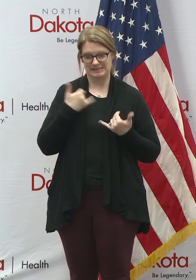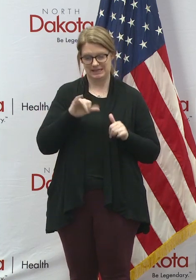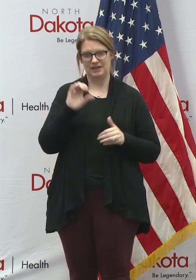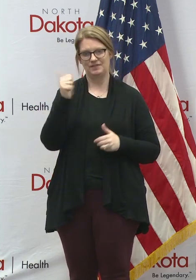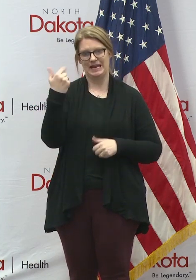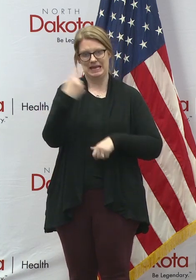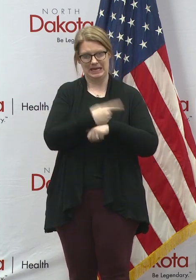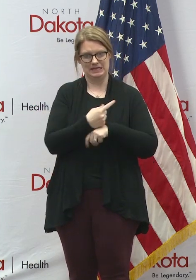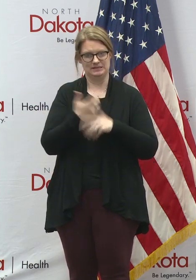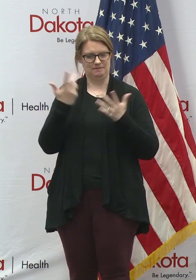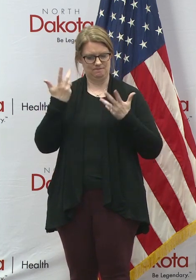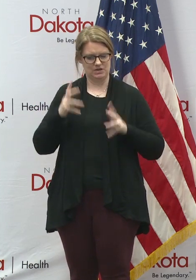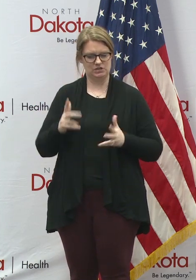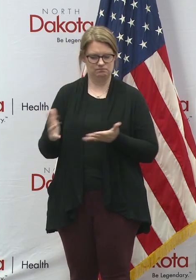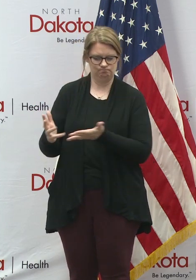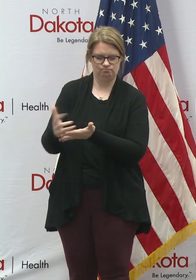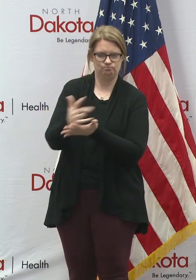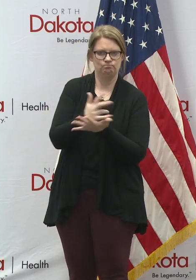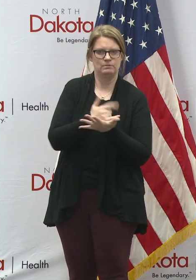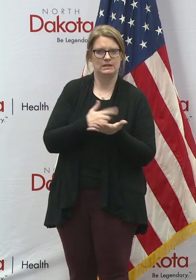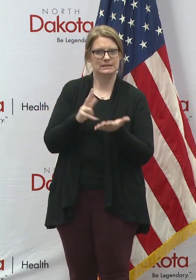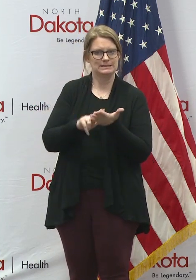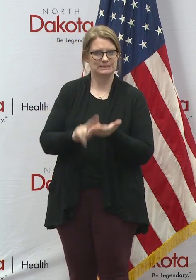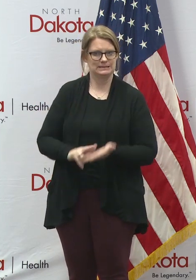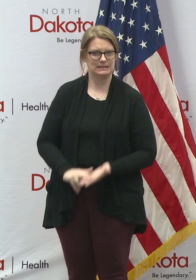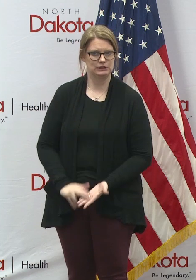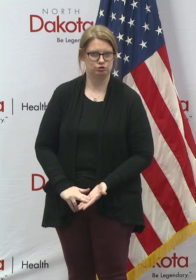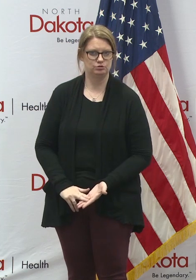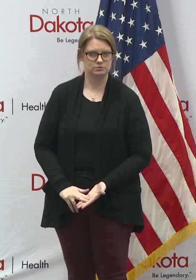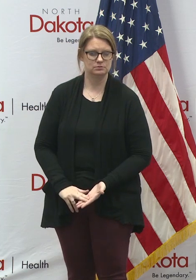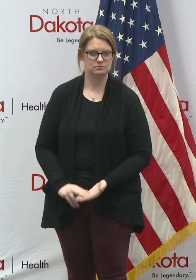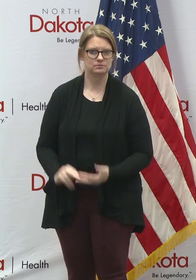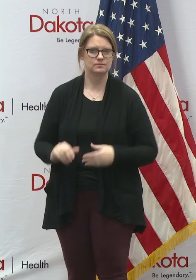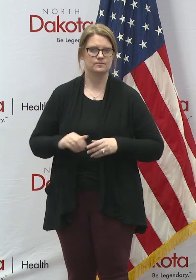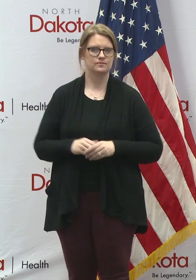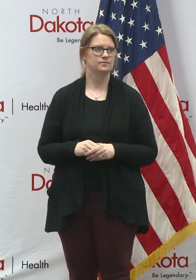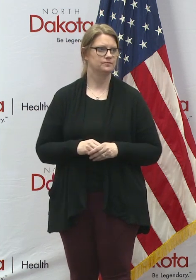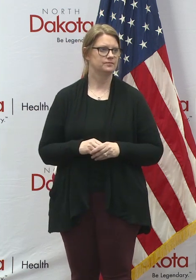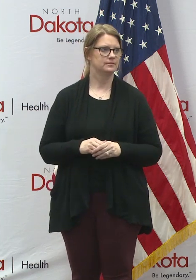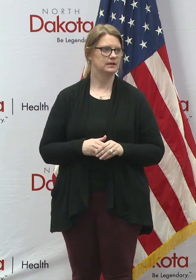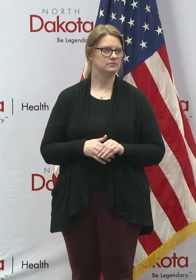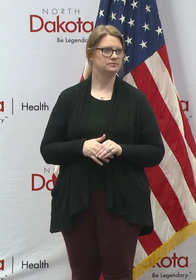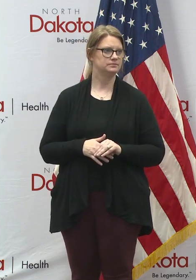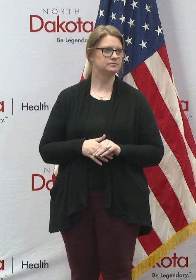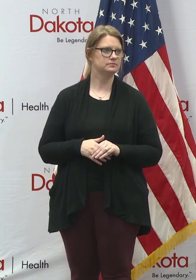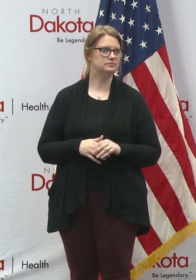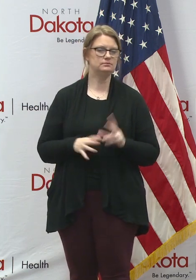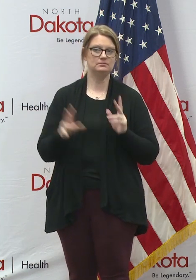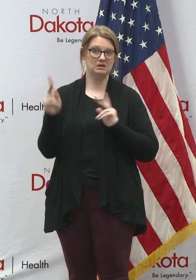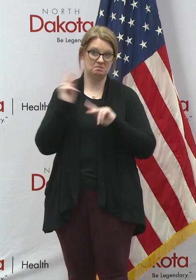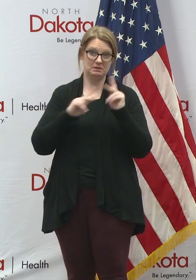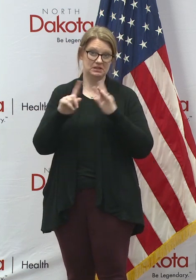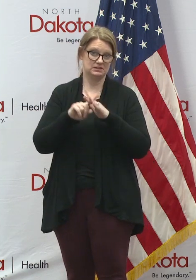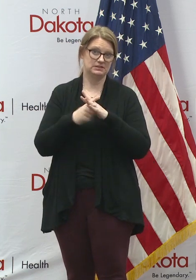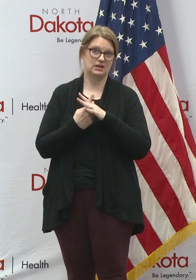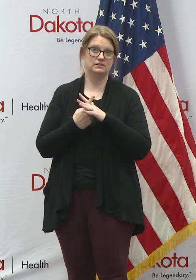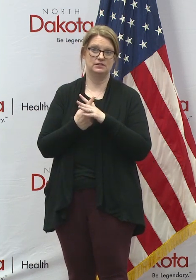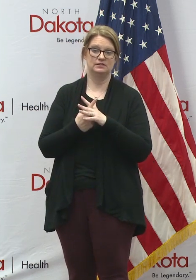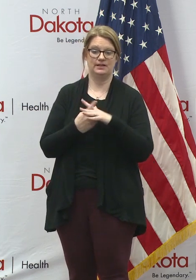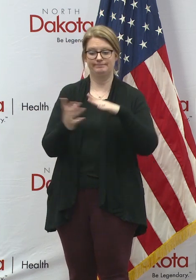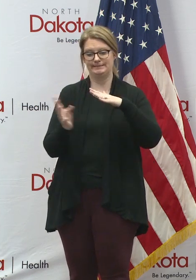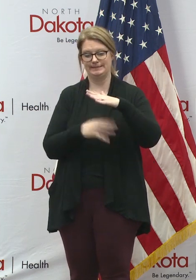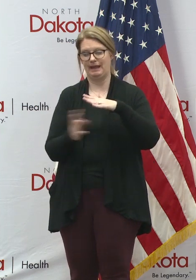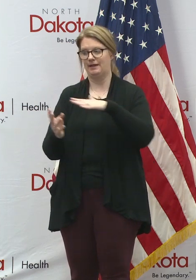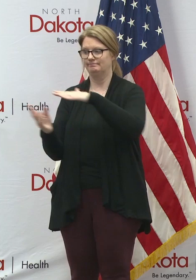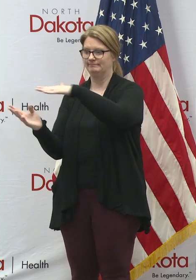it done. And, so it's been, uh, uh, people are, are resorting to that. And that's the way they're coming in.